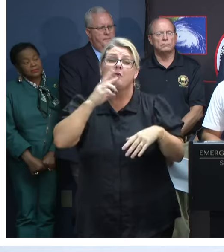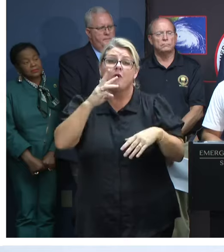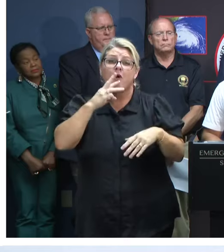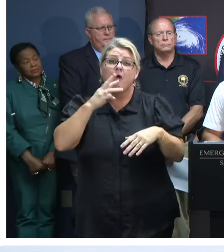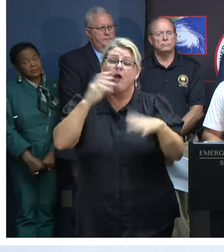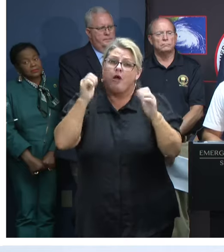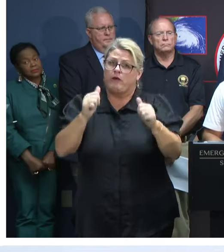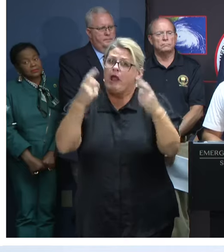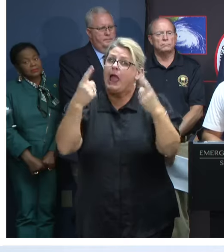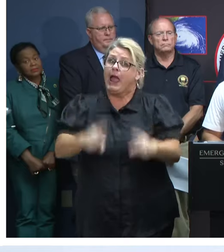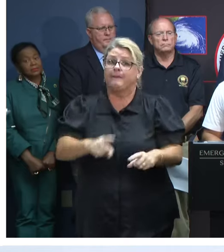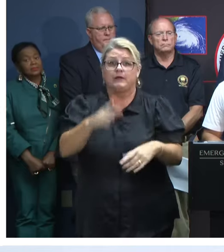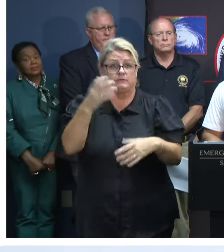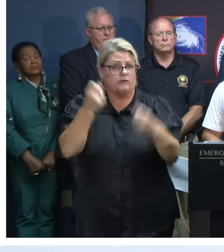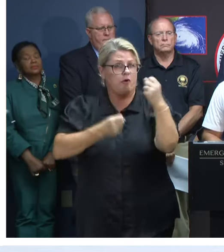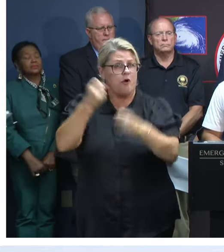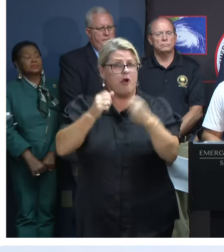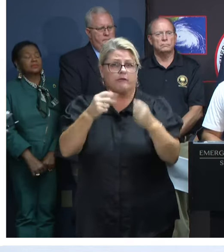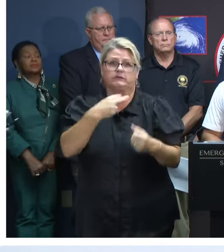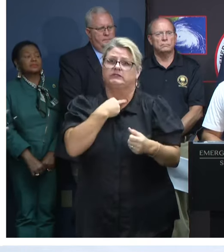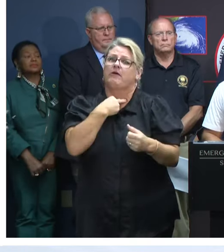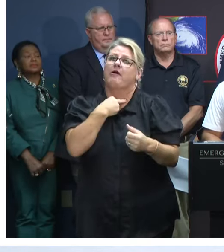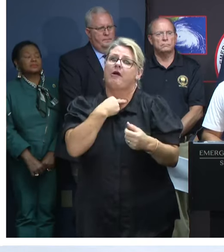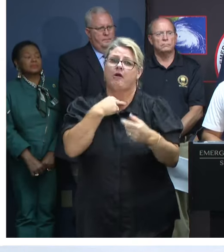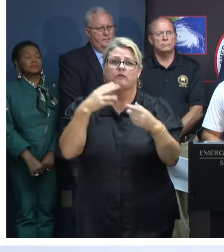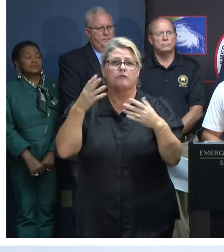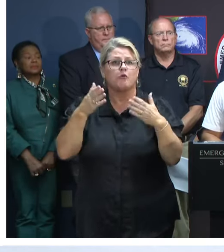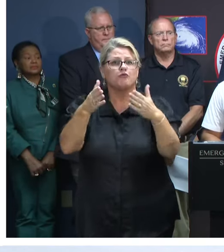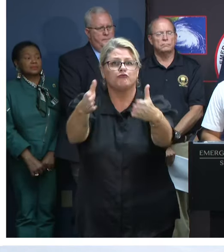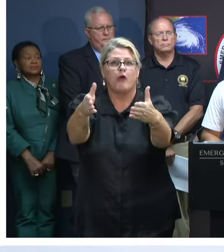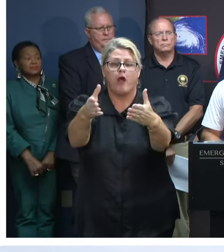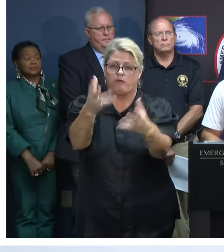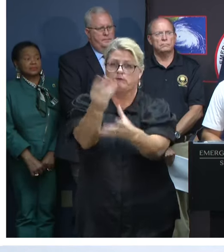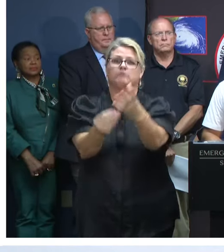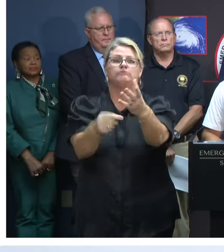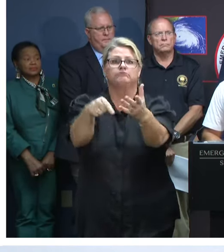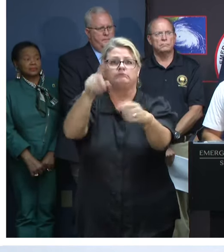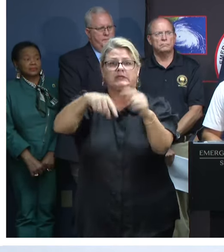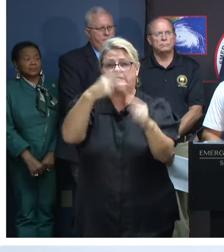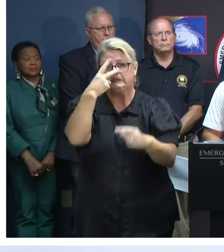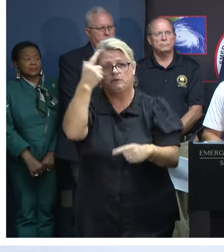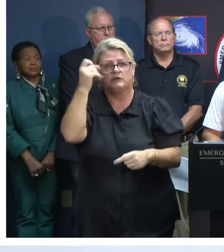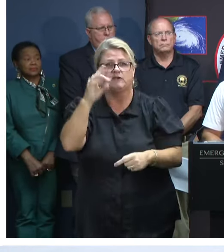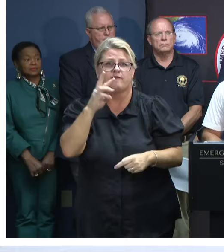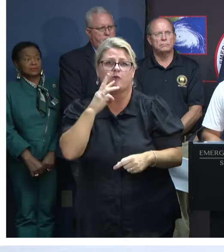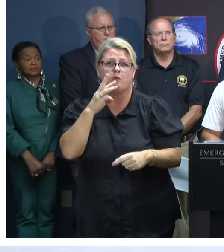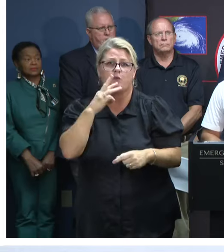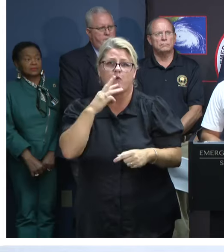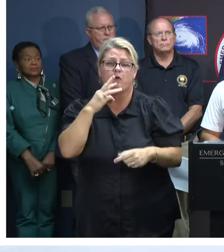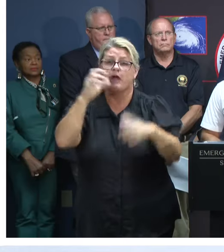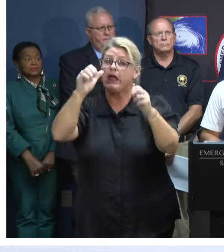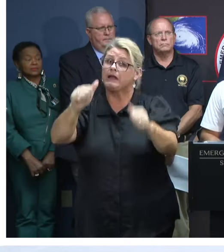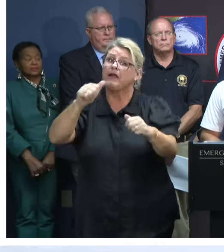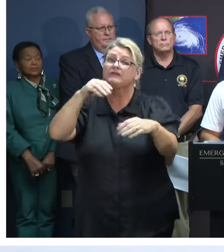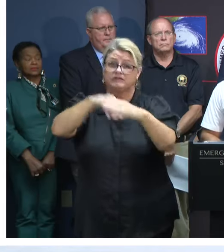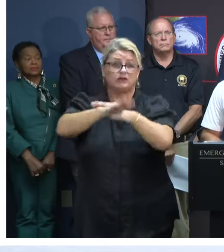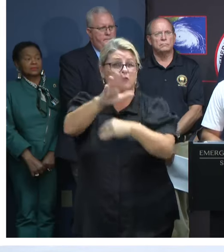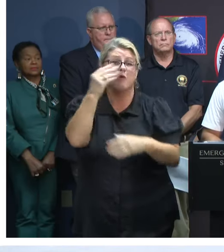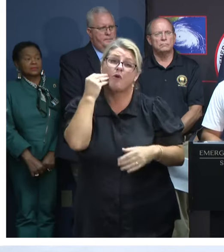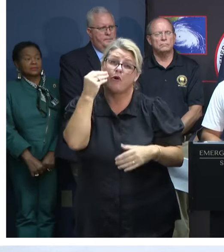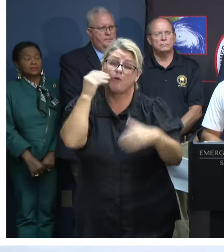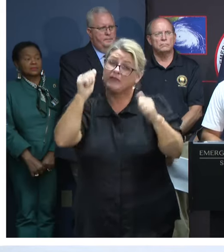causing vehicles to become stranded or roadways to become washed out. Water could also quickly enter and rise in homes and businesses,